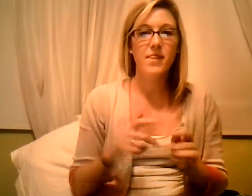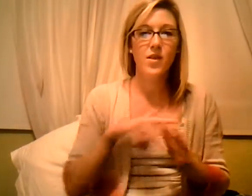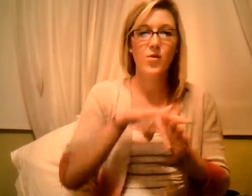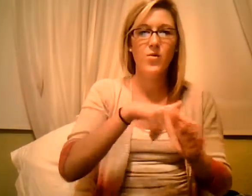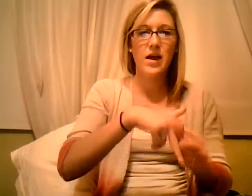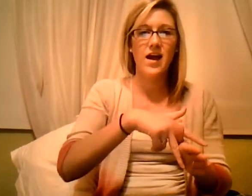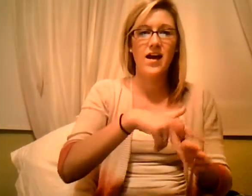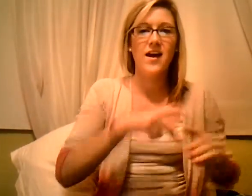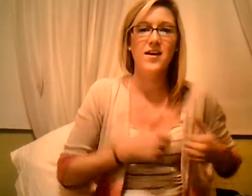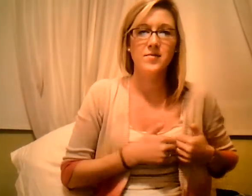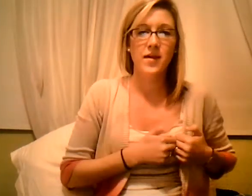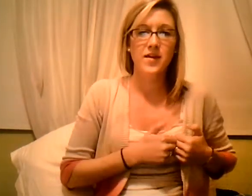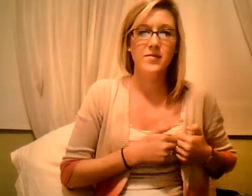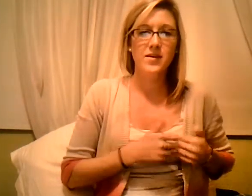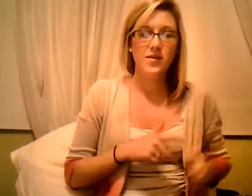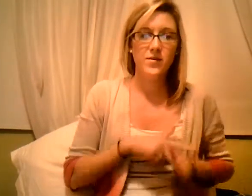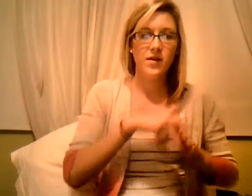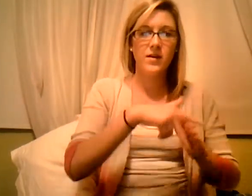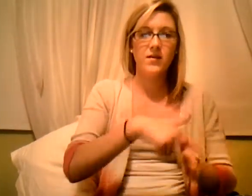Ride baby, ride.